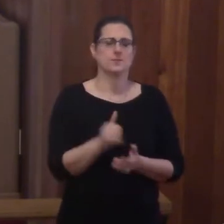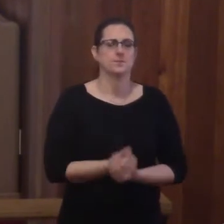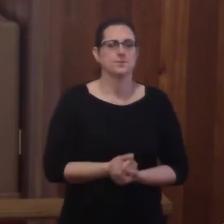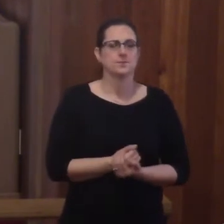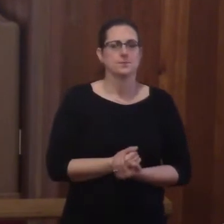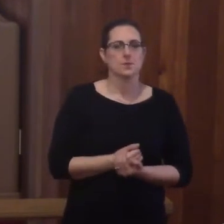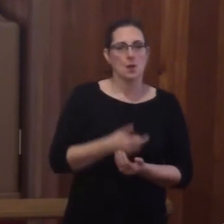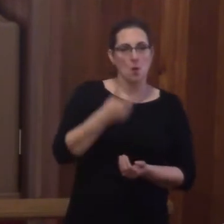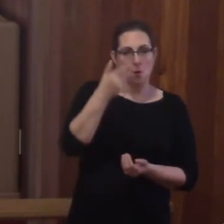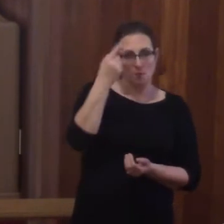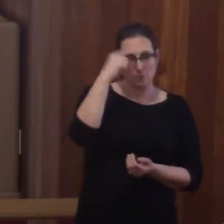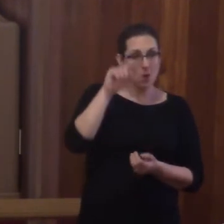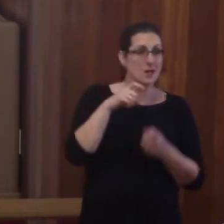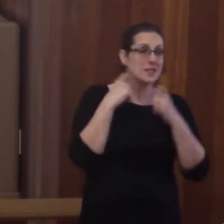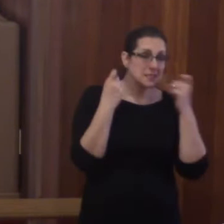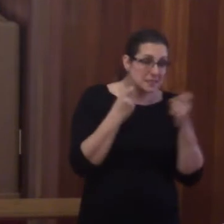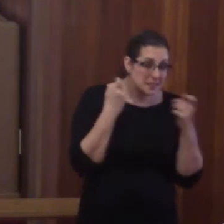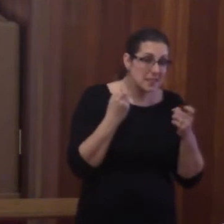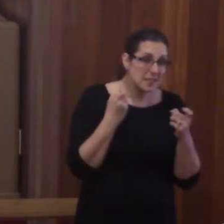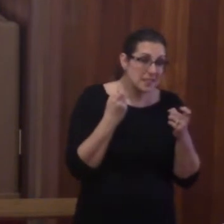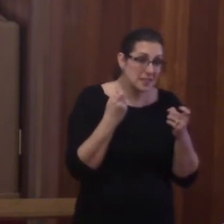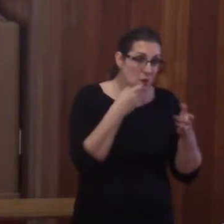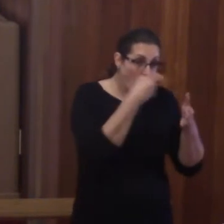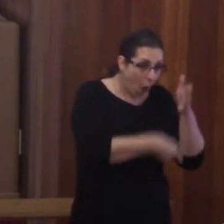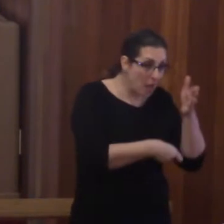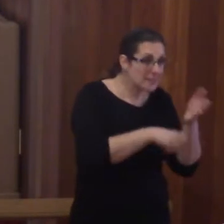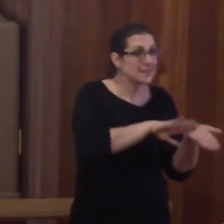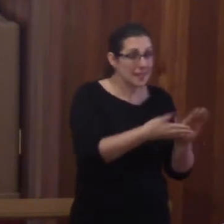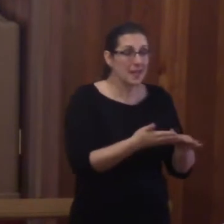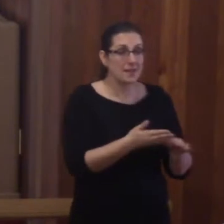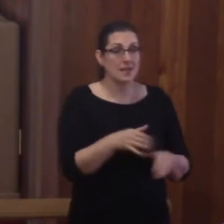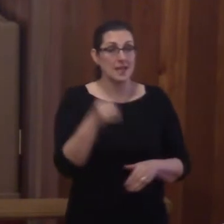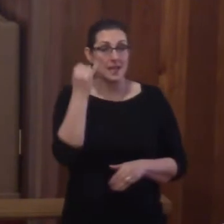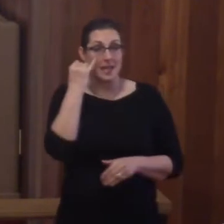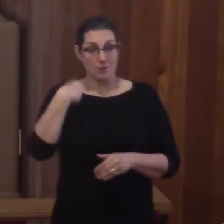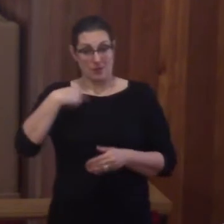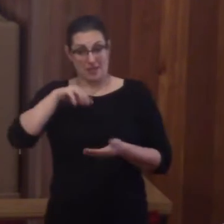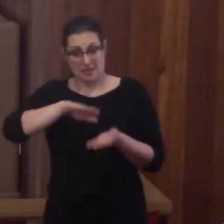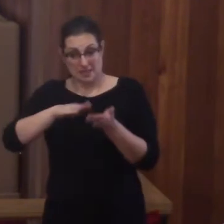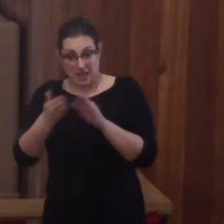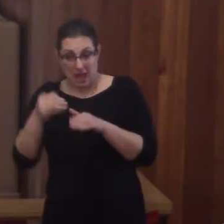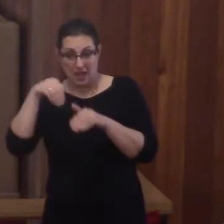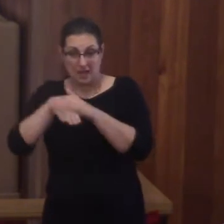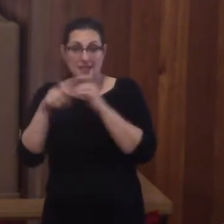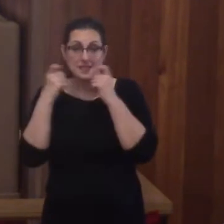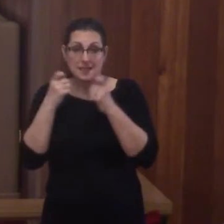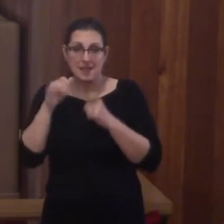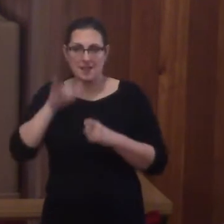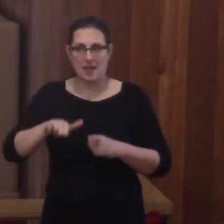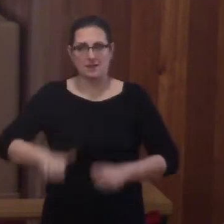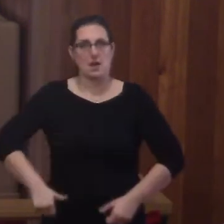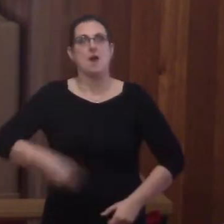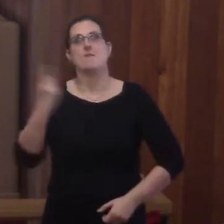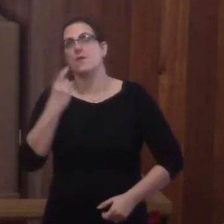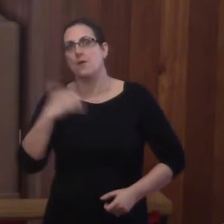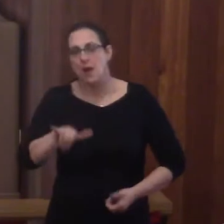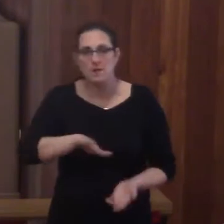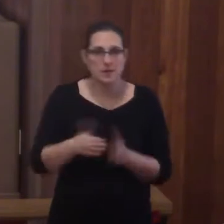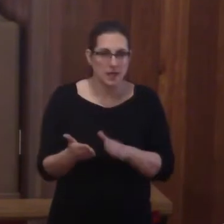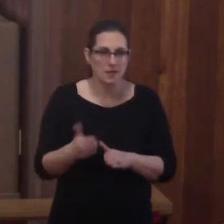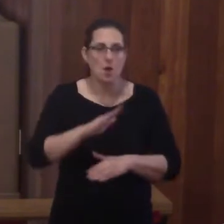For sin's wages are death. And if we die in our sin, it's an eternal death. Whereas all those problems in our life,